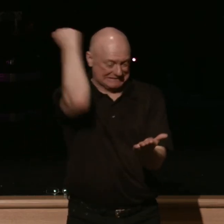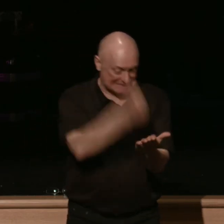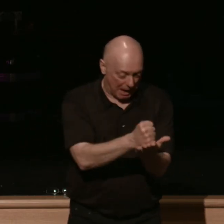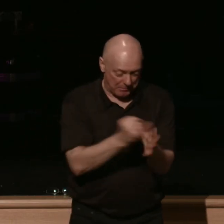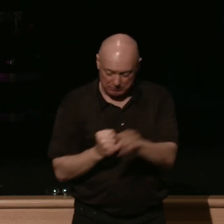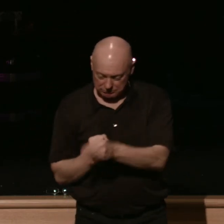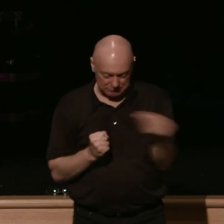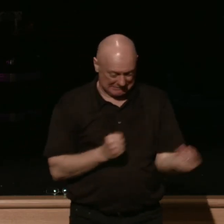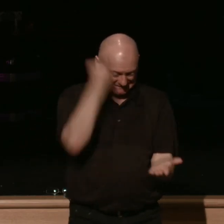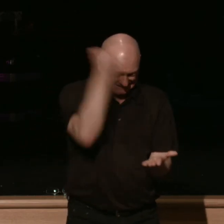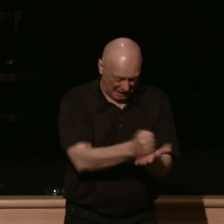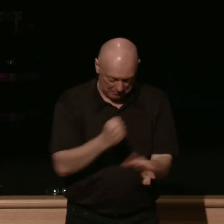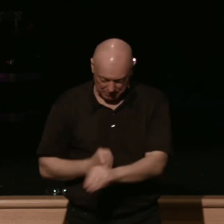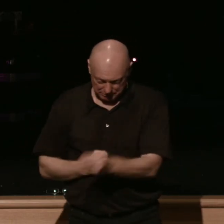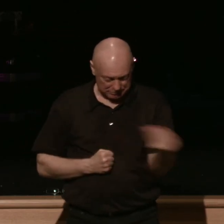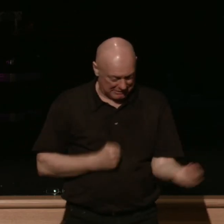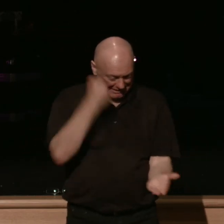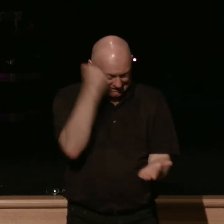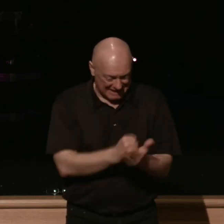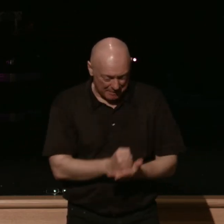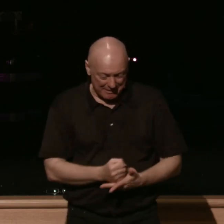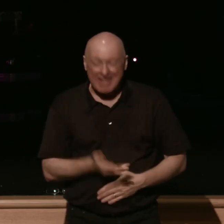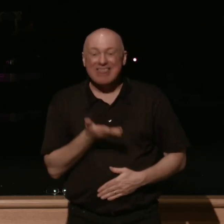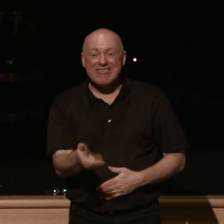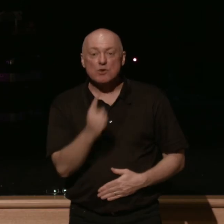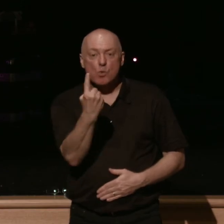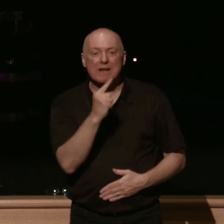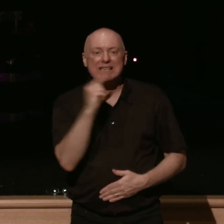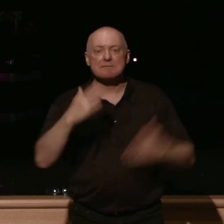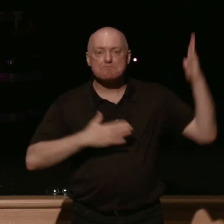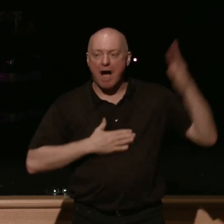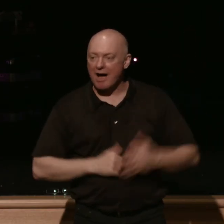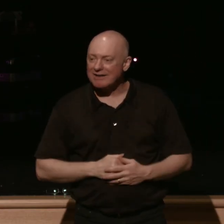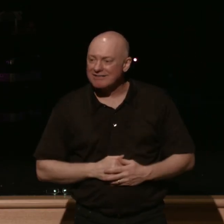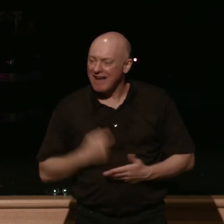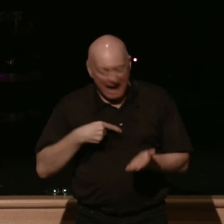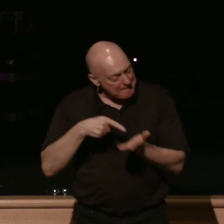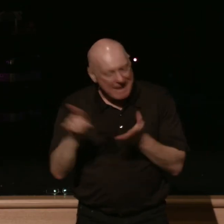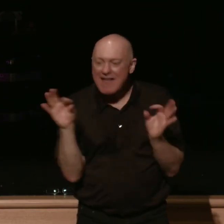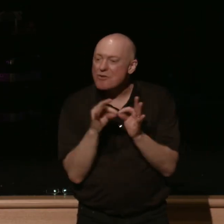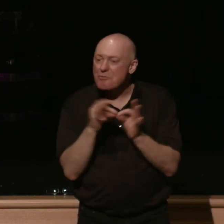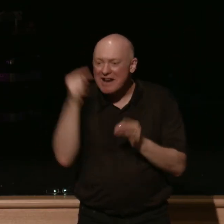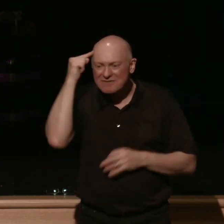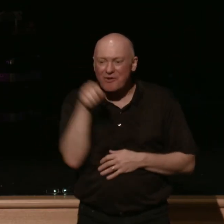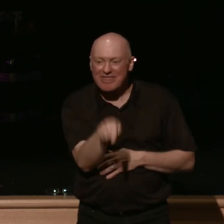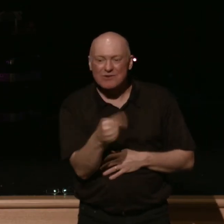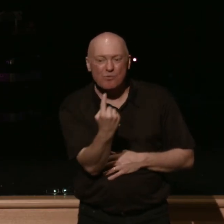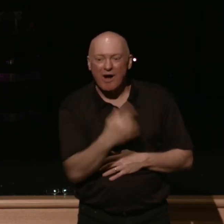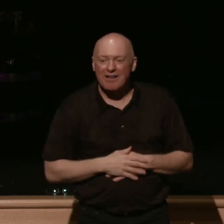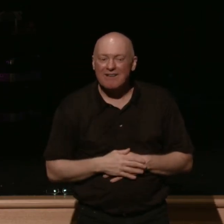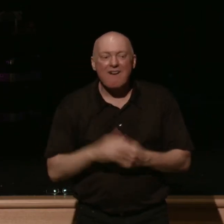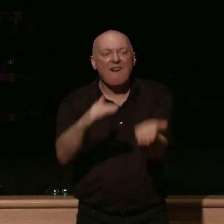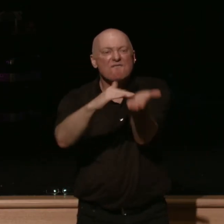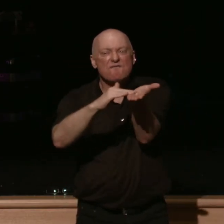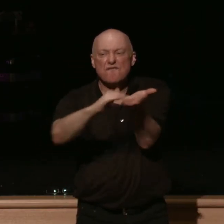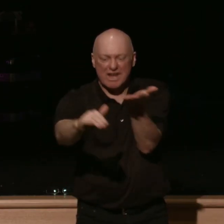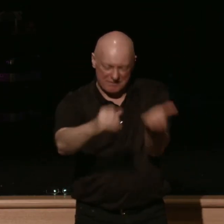red ink this one is mine I paid the price for this one forgiven and freed